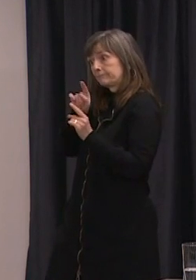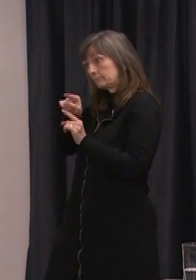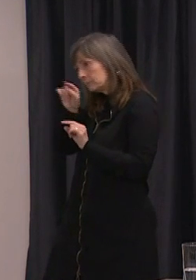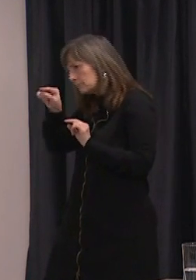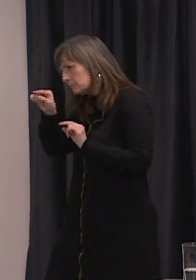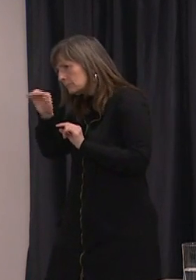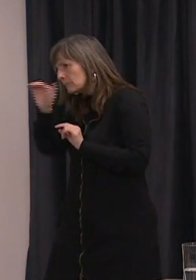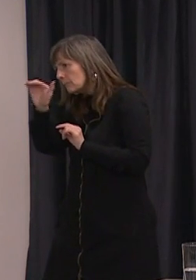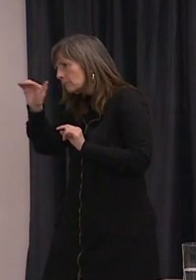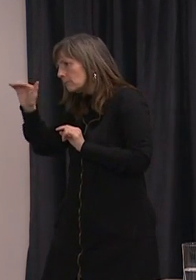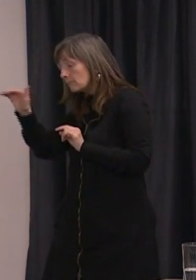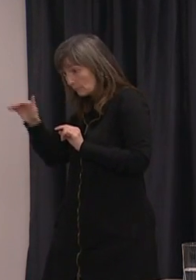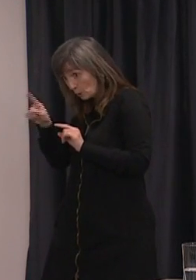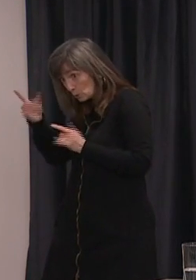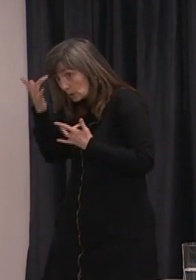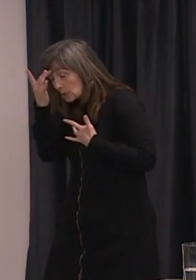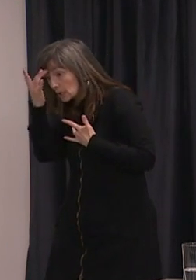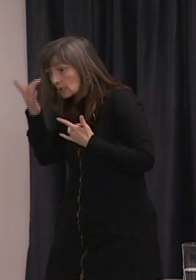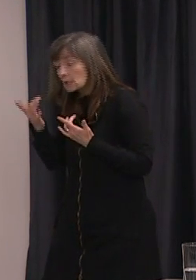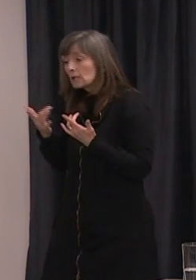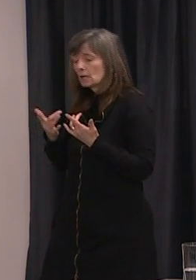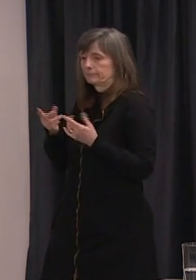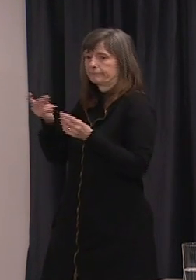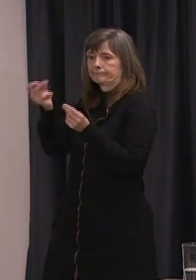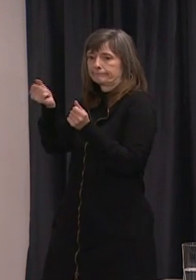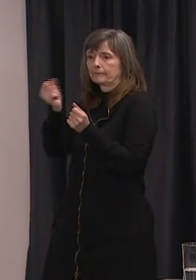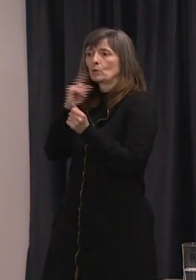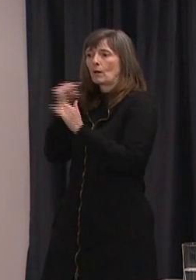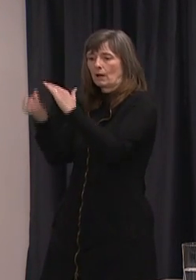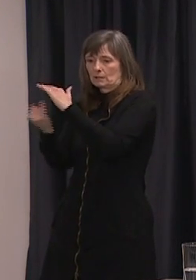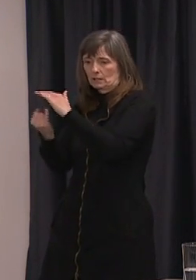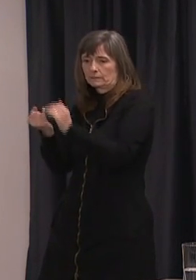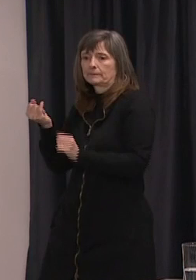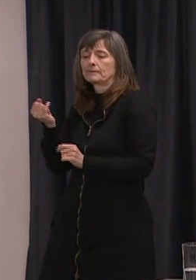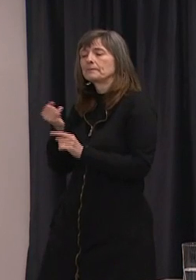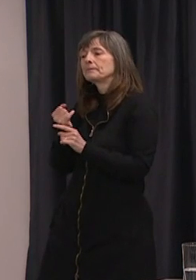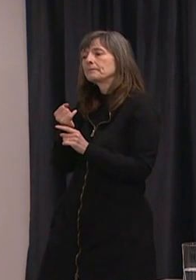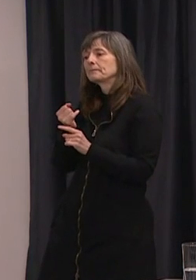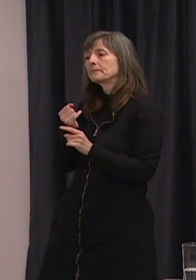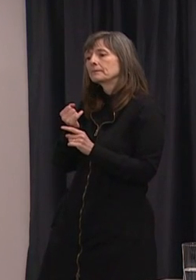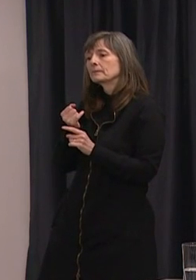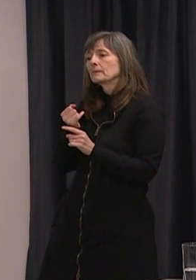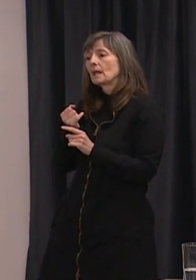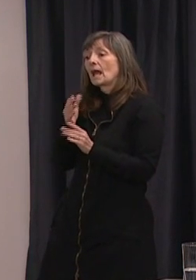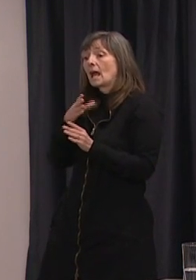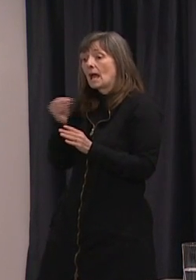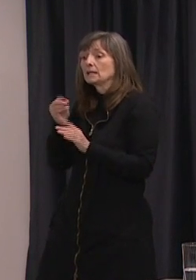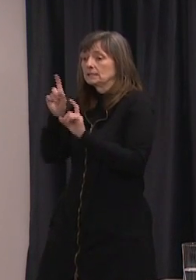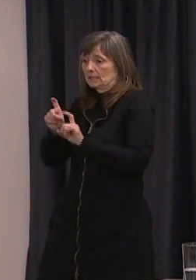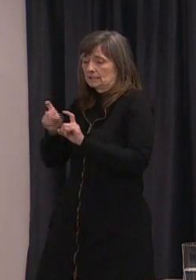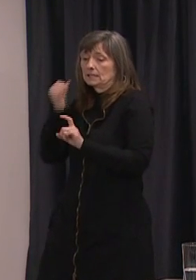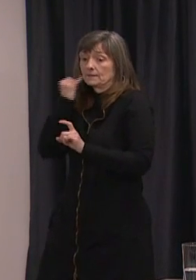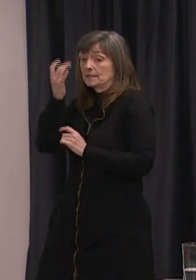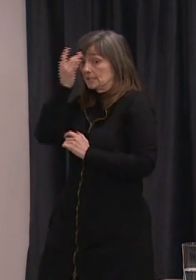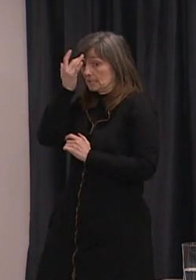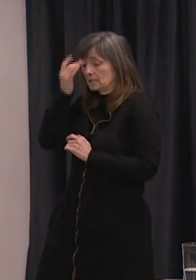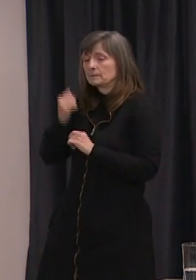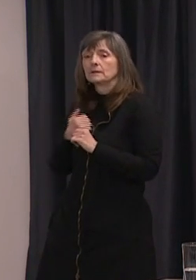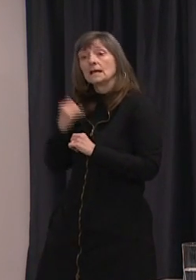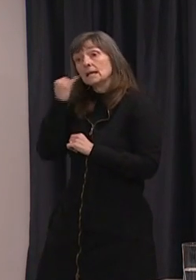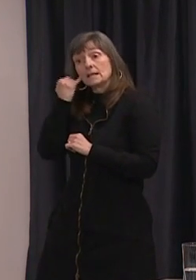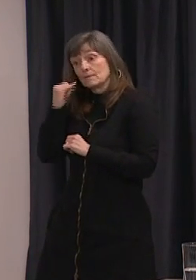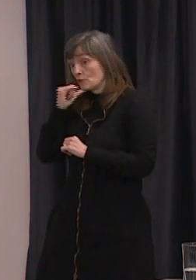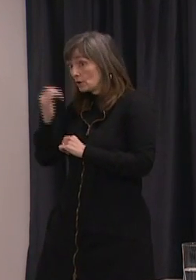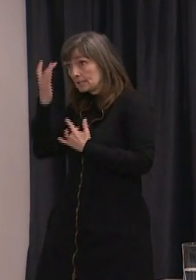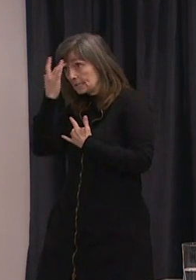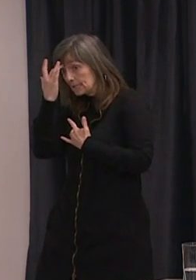symptoms first of all and if they do they'll be immediately self-isolated and a testing will be arranged. And if those people don't have